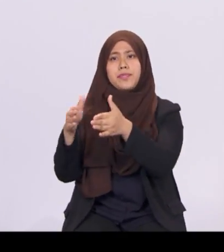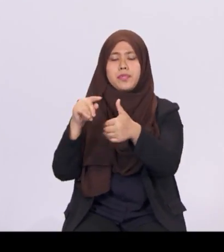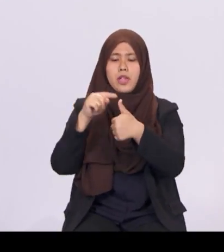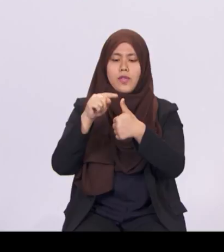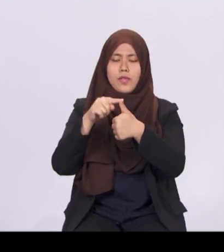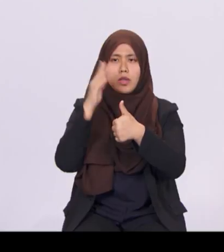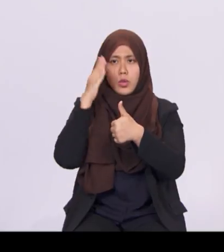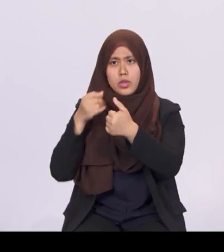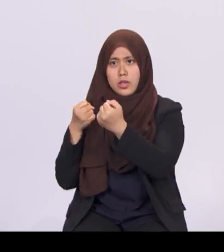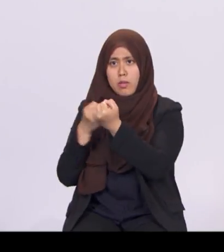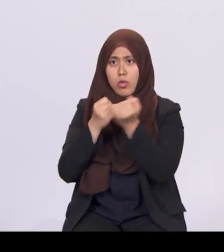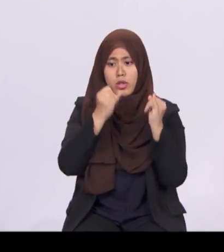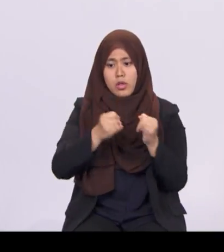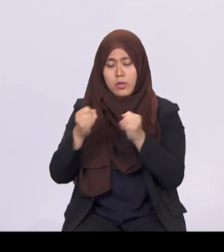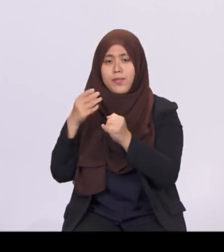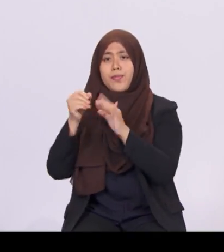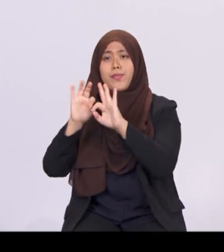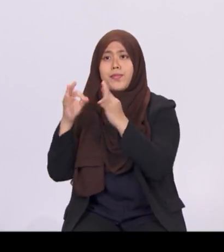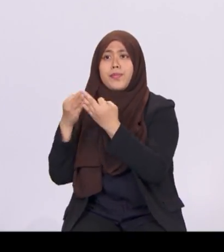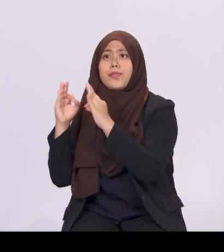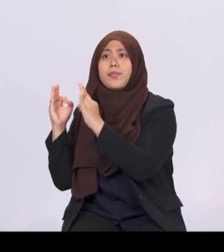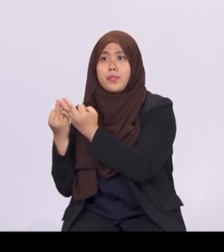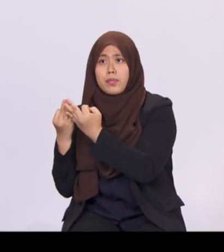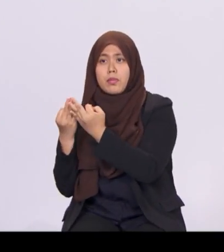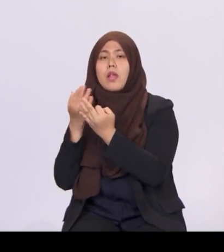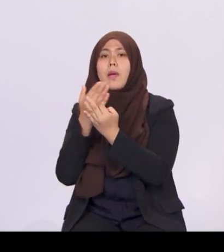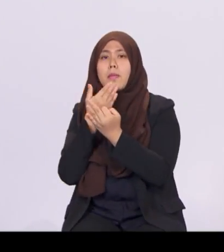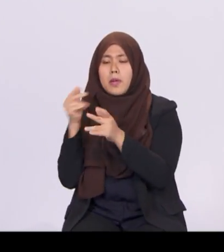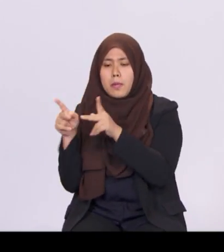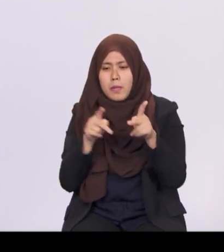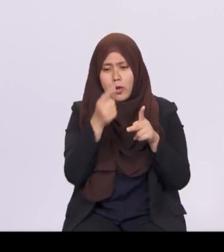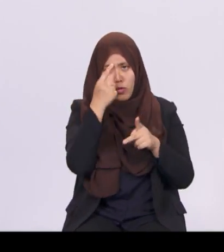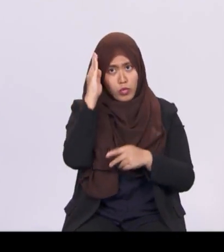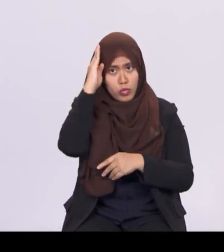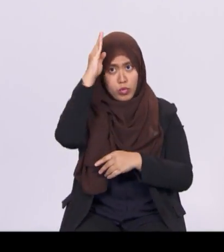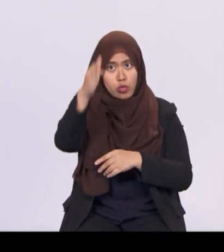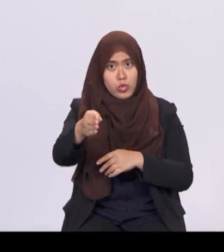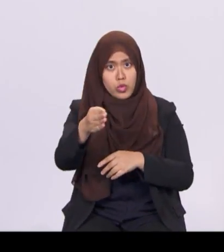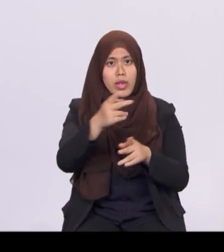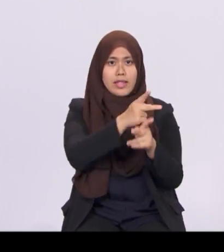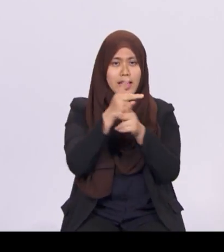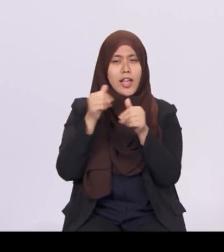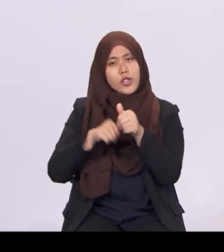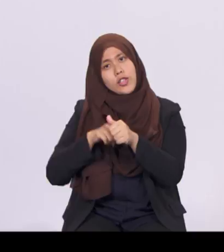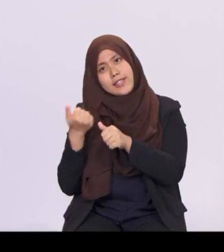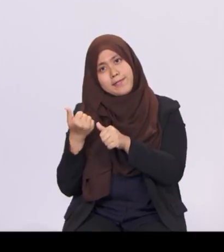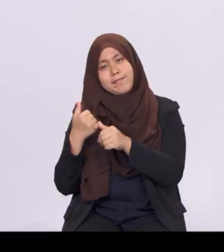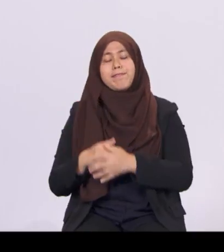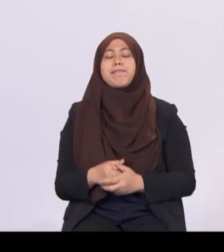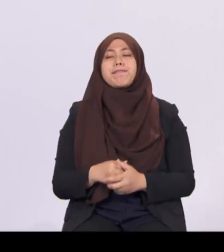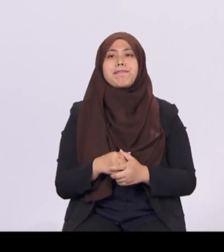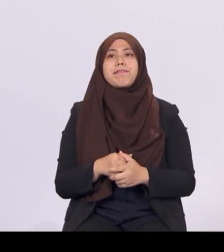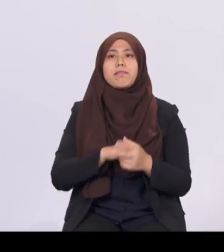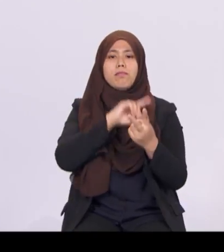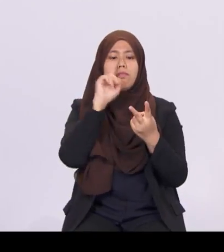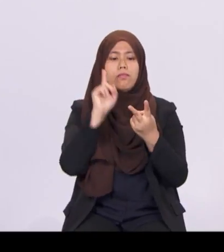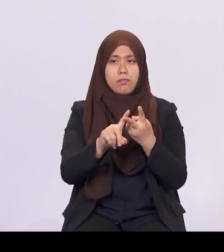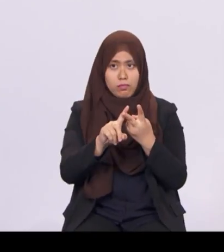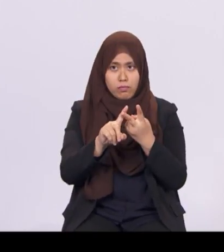individuals and families to better prepare for the future and care for one another. Second, we will strengthen